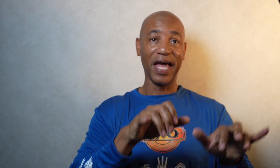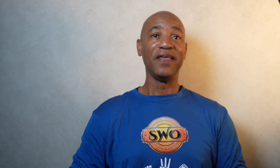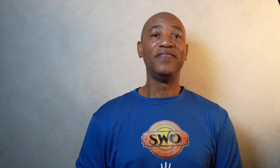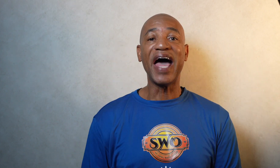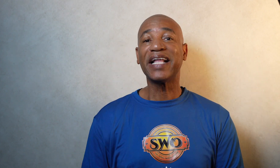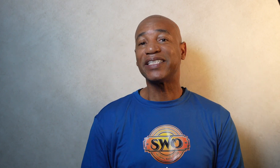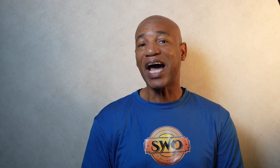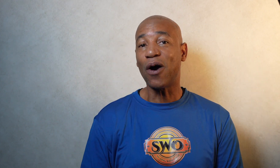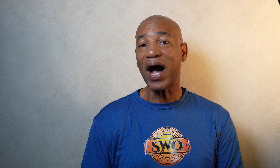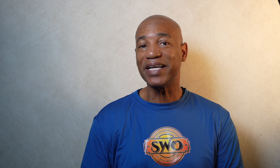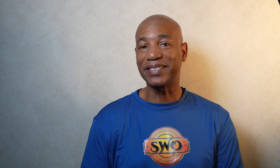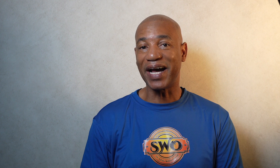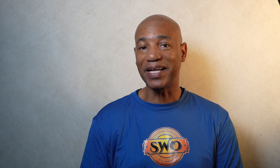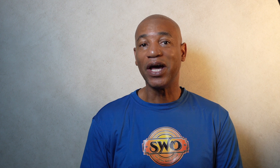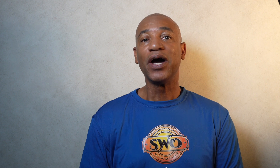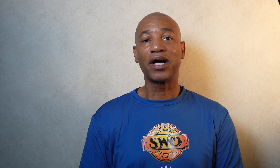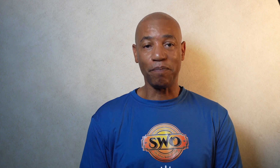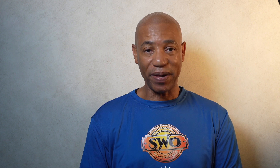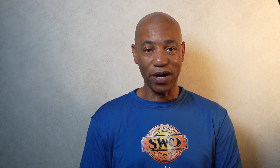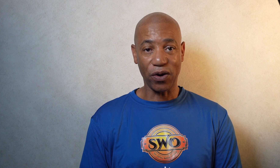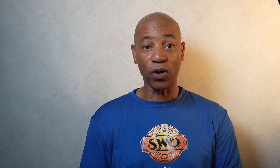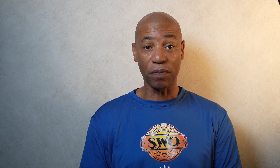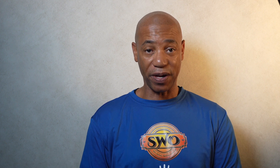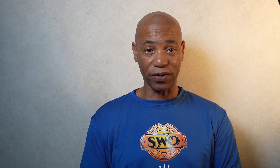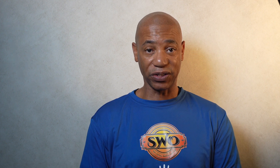That is how I sign compare or comparison.